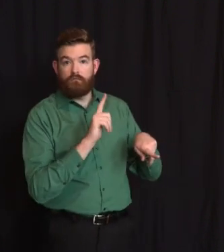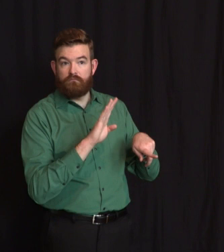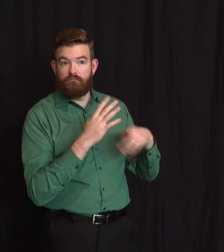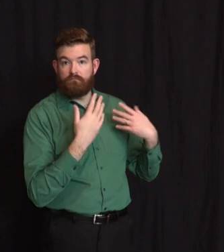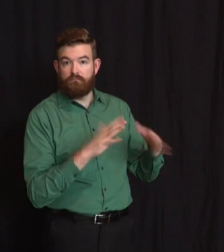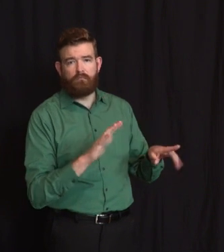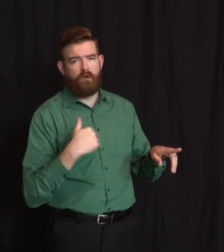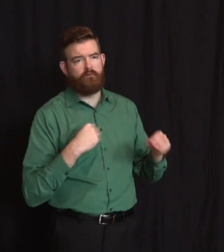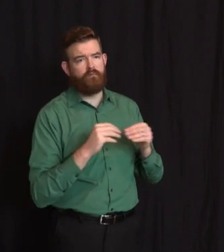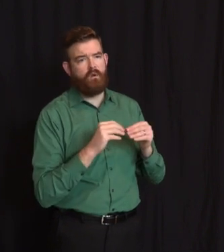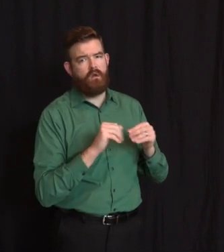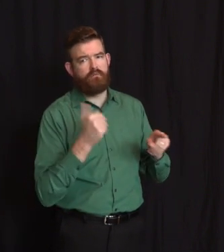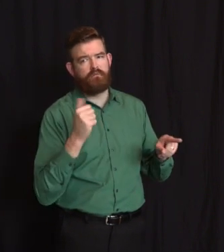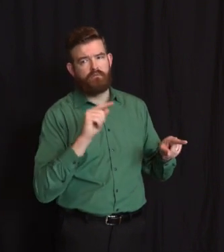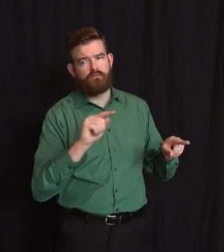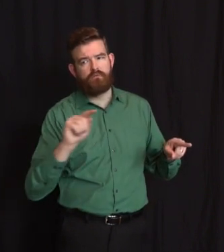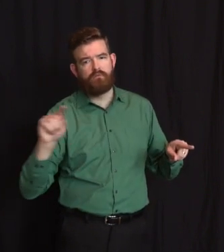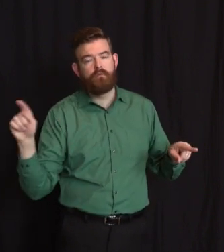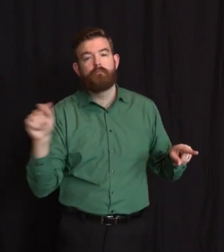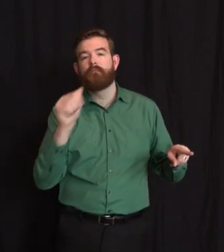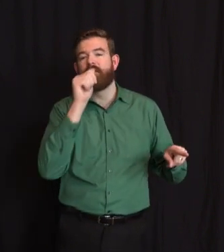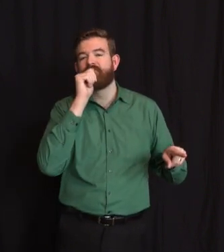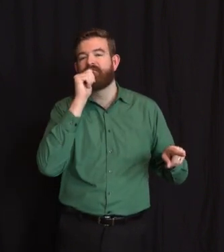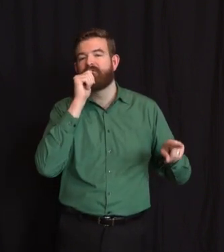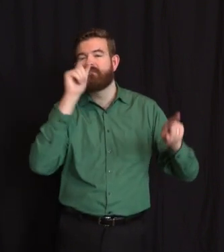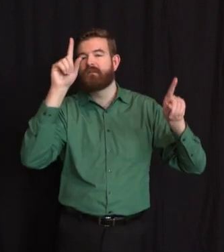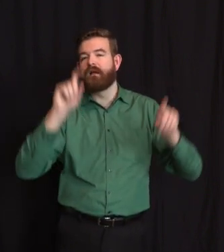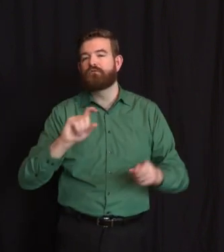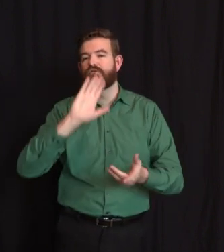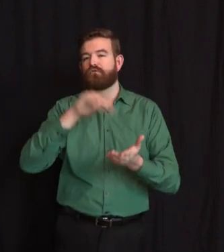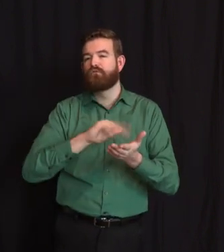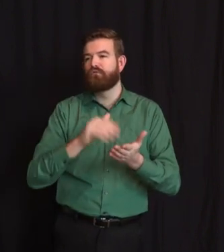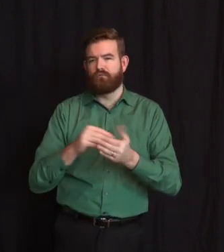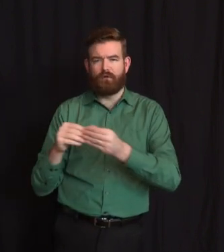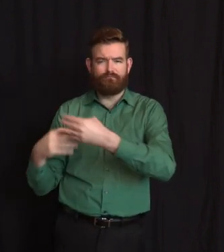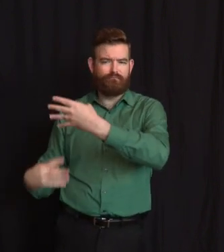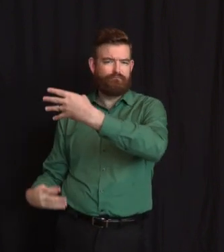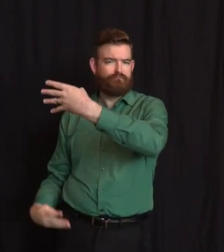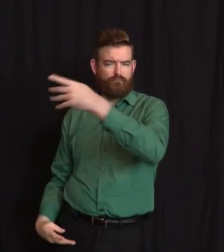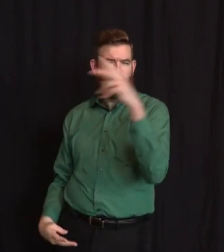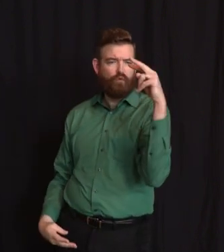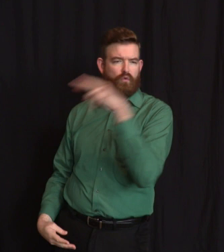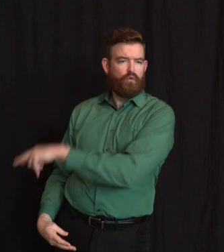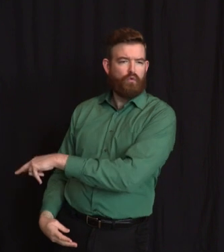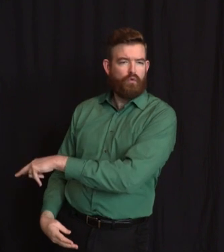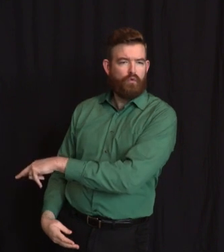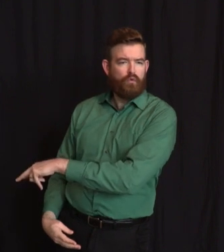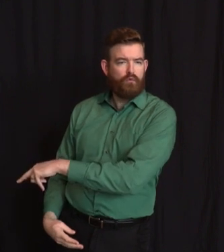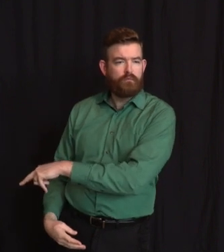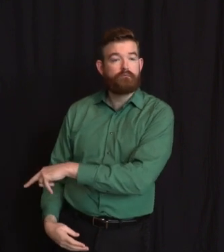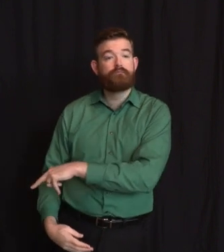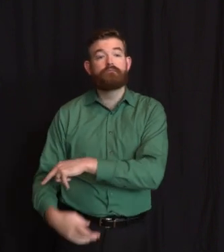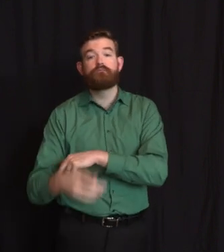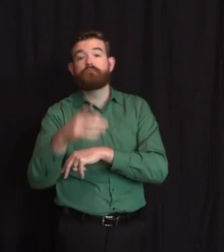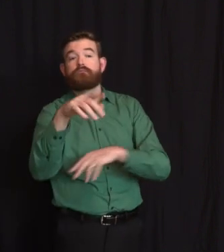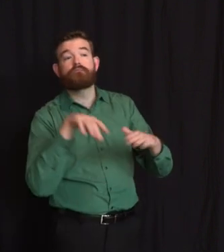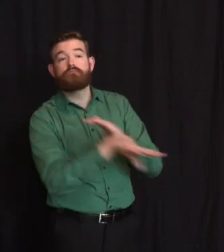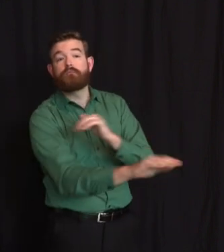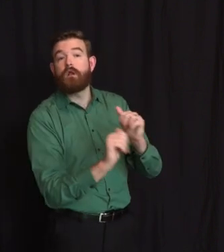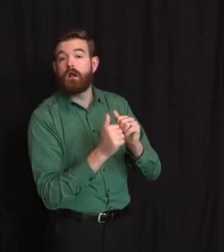And on this we continue to pursue every possible avenue for expanding our testing capabilities. Getting this in place is